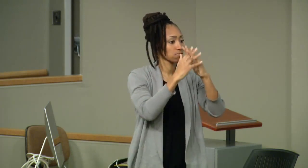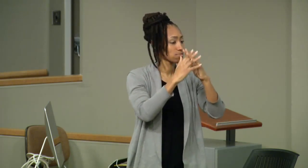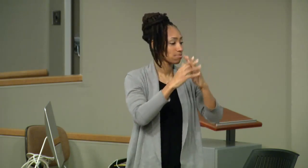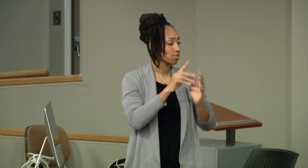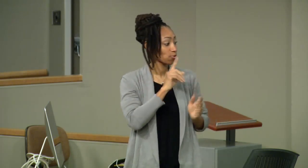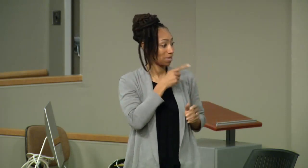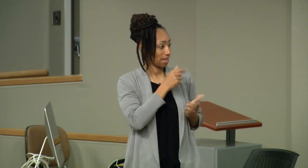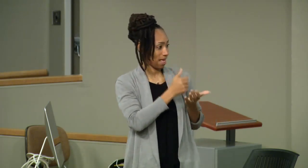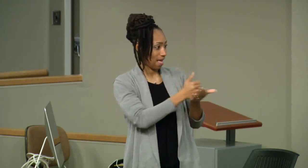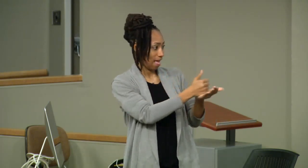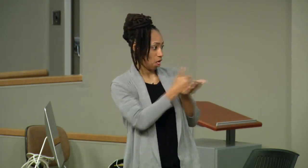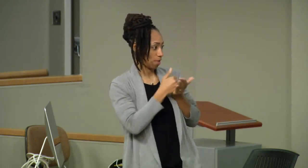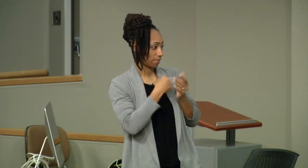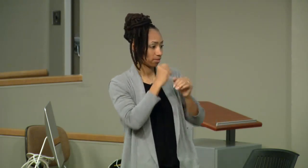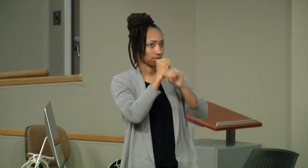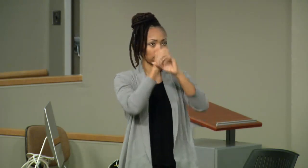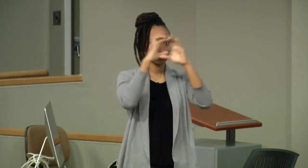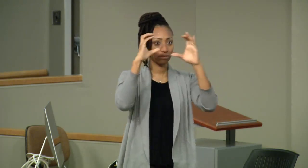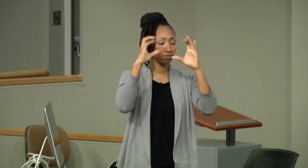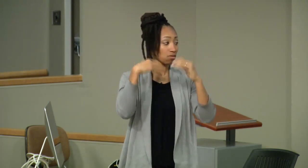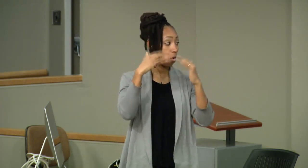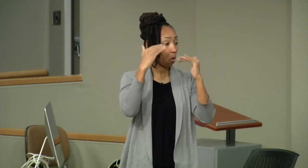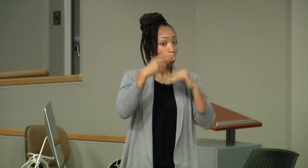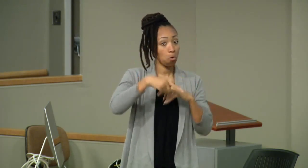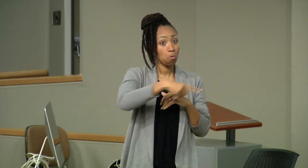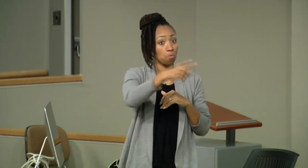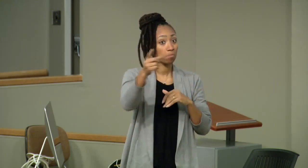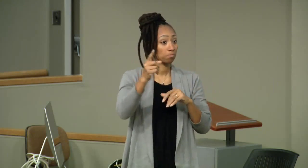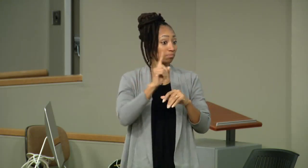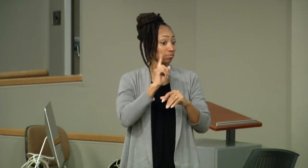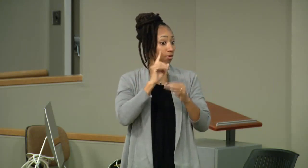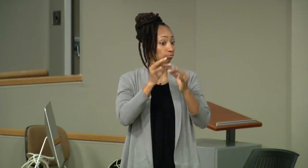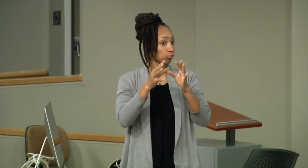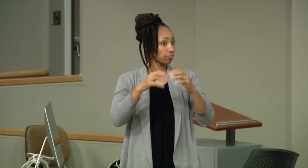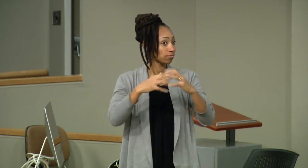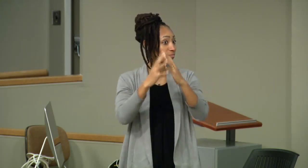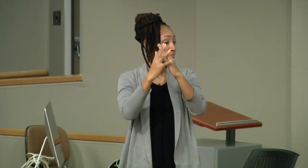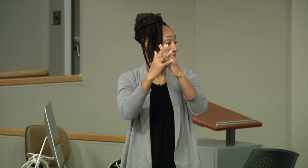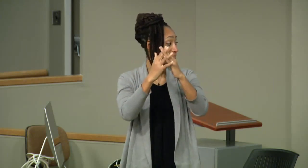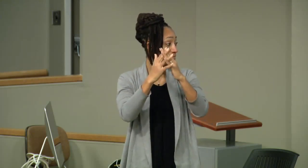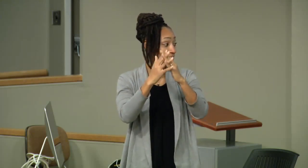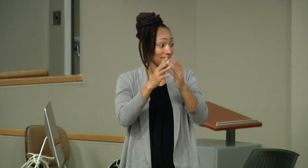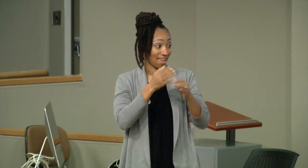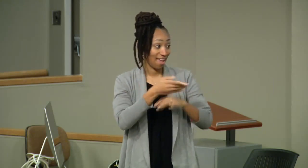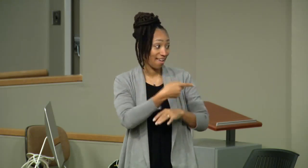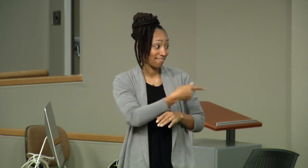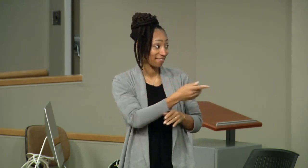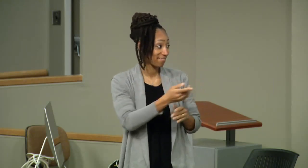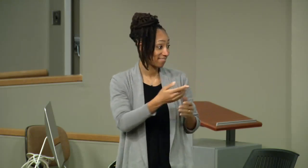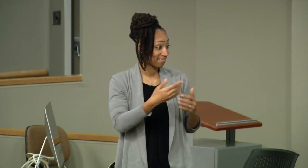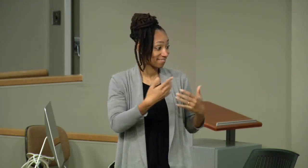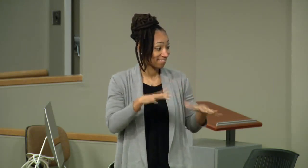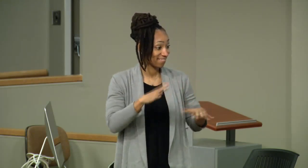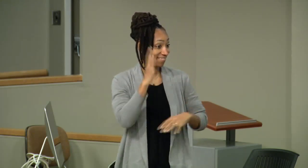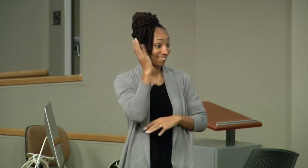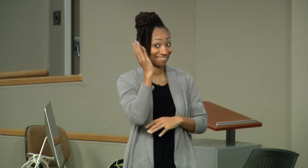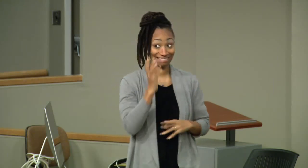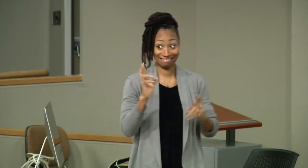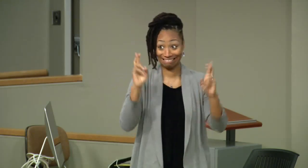to be able to grow and develop. It's very helpful to have a vision of what to do and I do hope that deaf interpreters